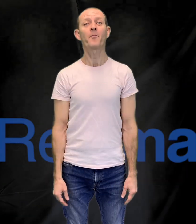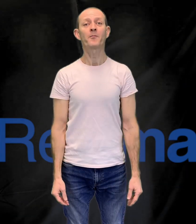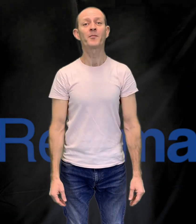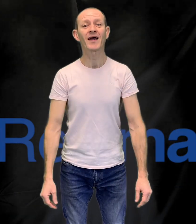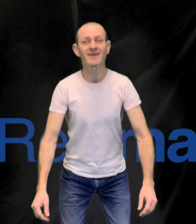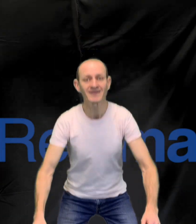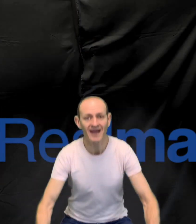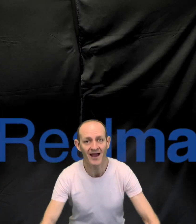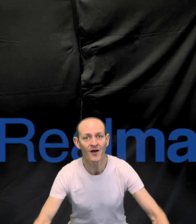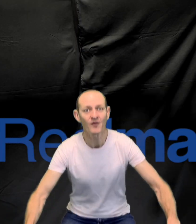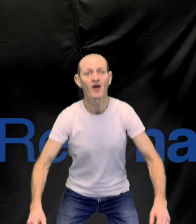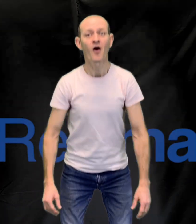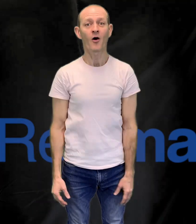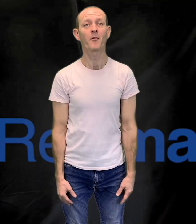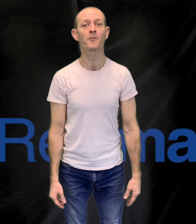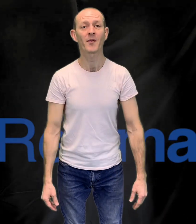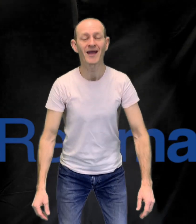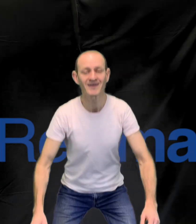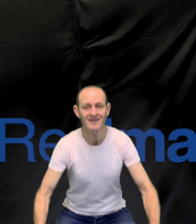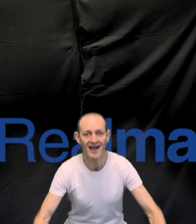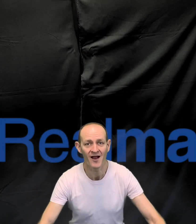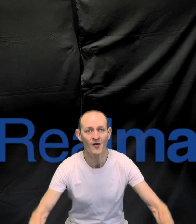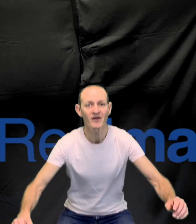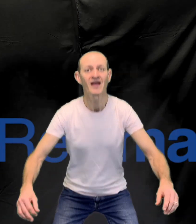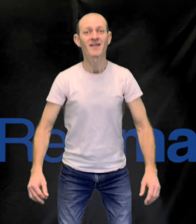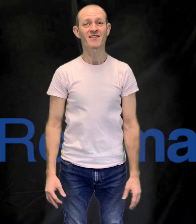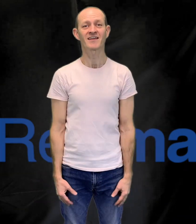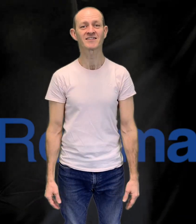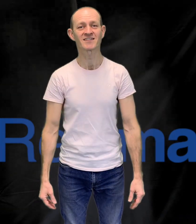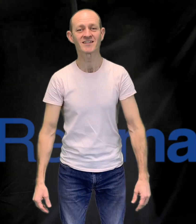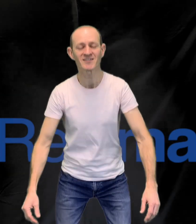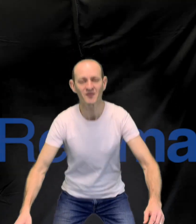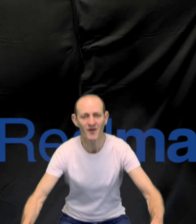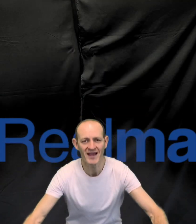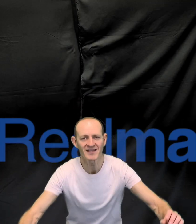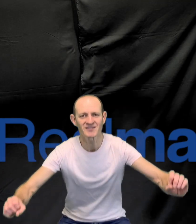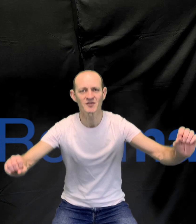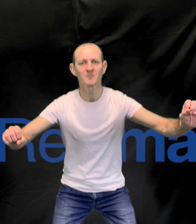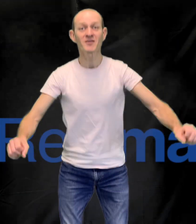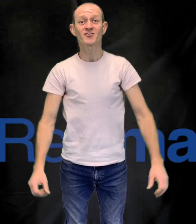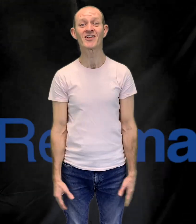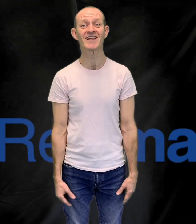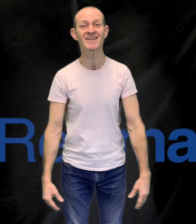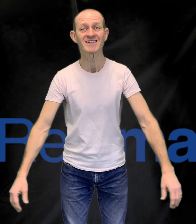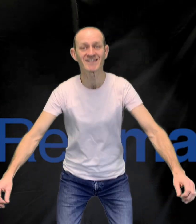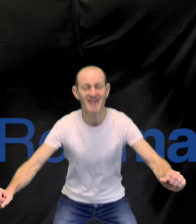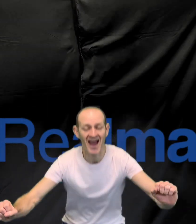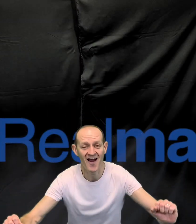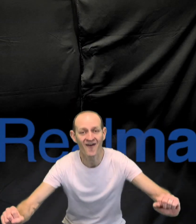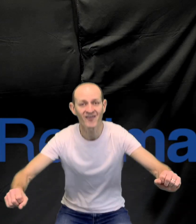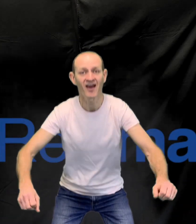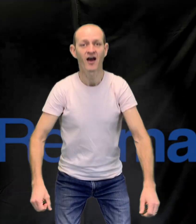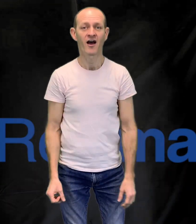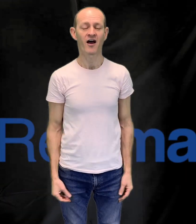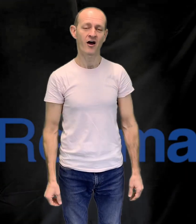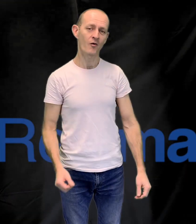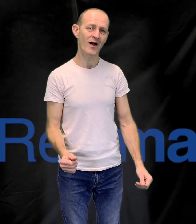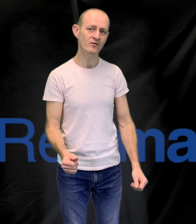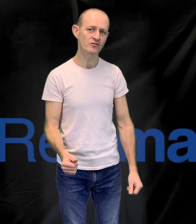Up and down, up and down, this is the way to Madrid town. Oh, well done.